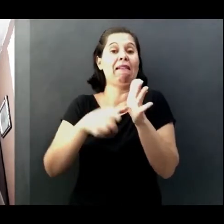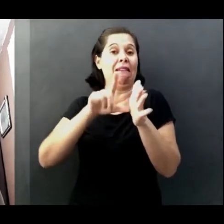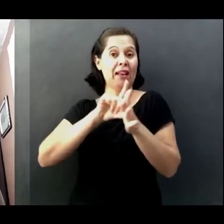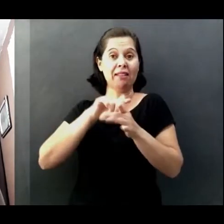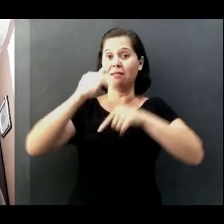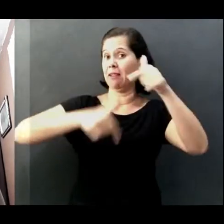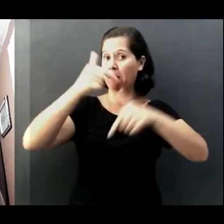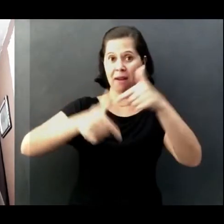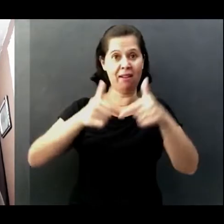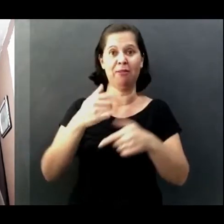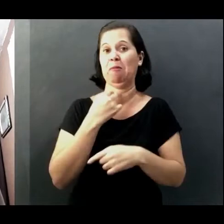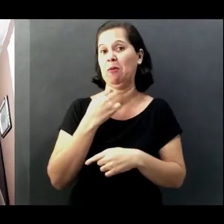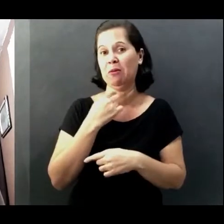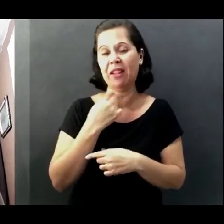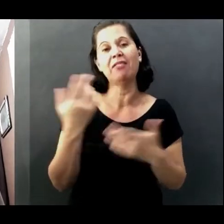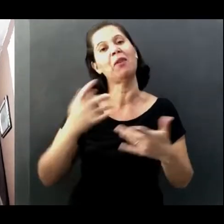make them.